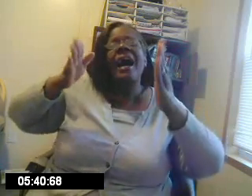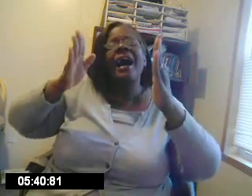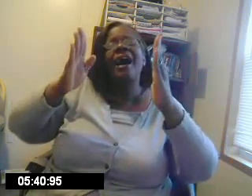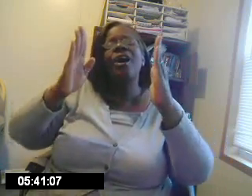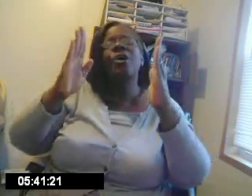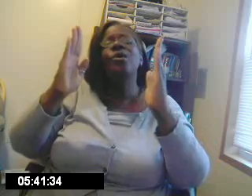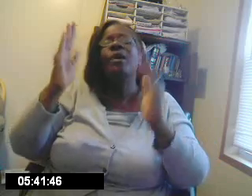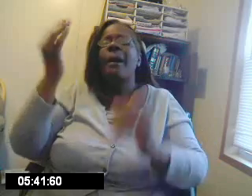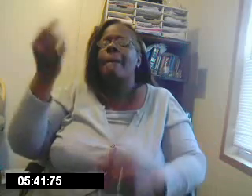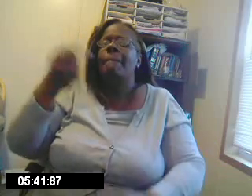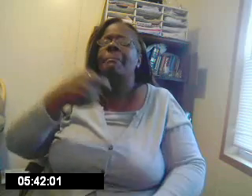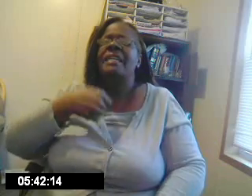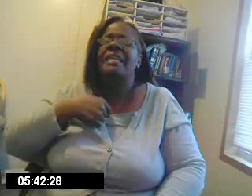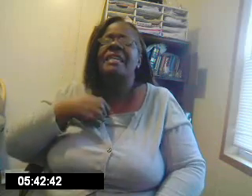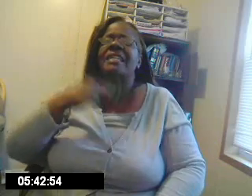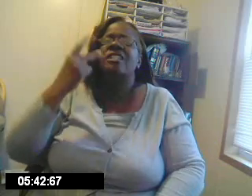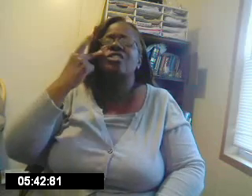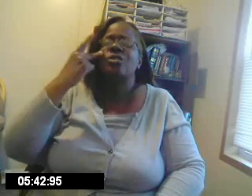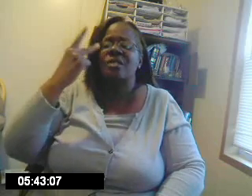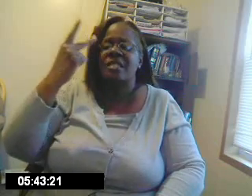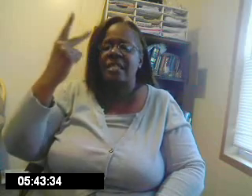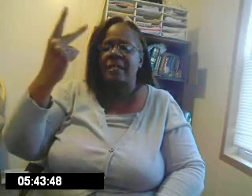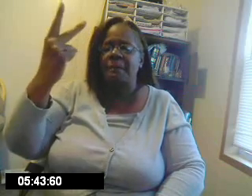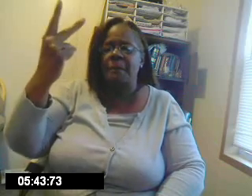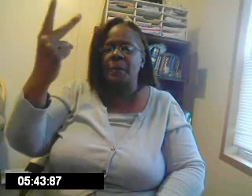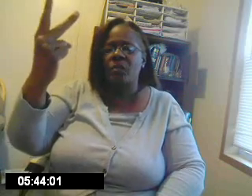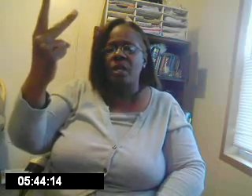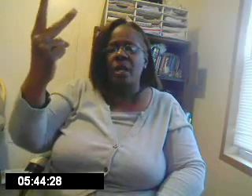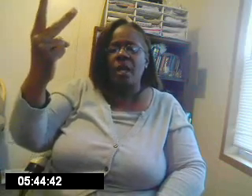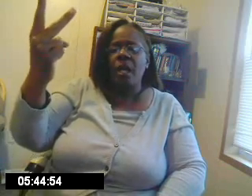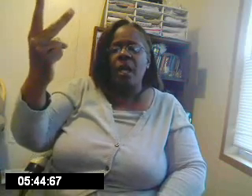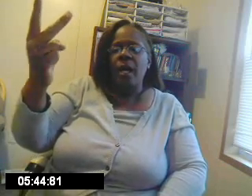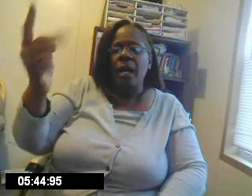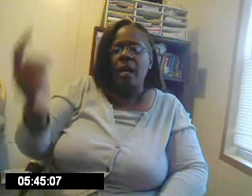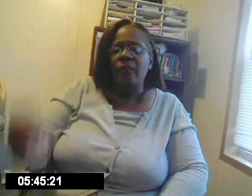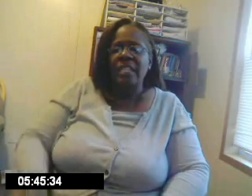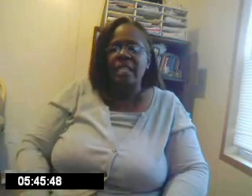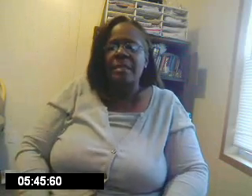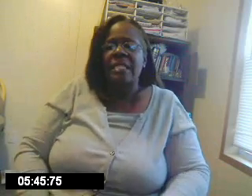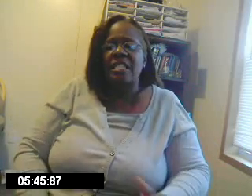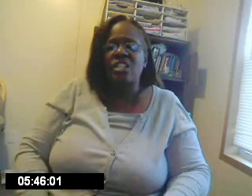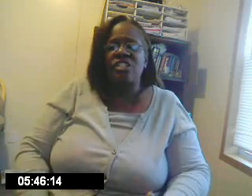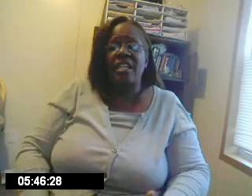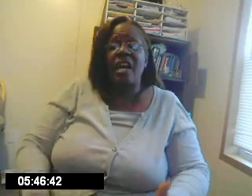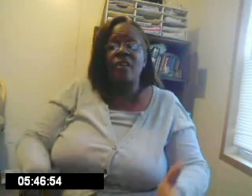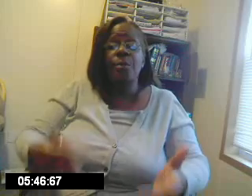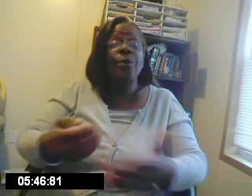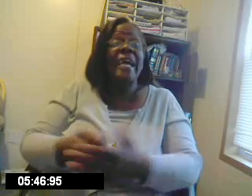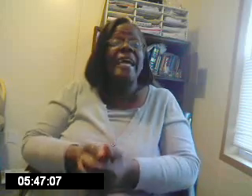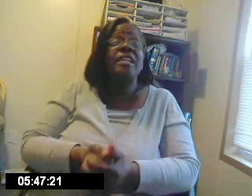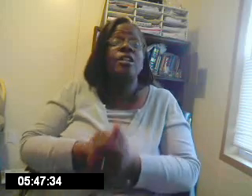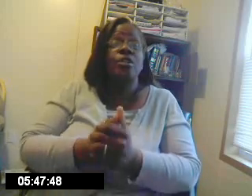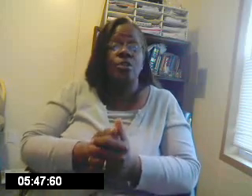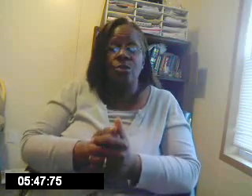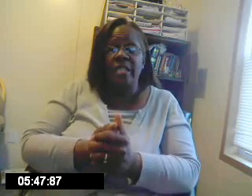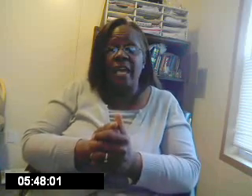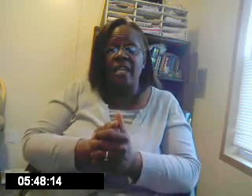me to see. Uh. For letting me see the sunshine. Uh. Of a brand new day.